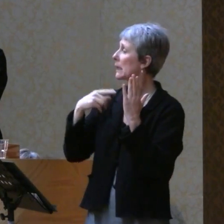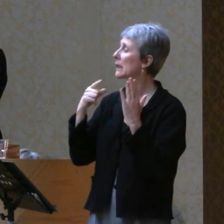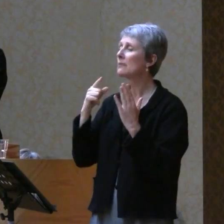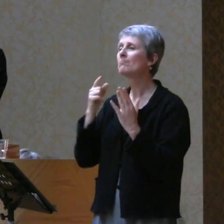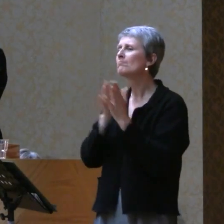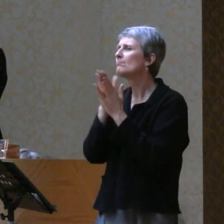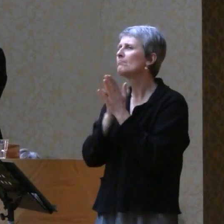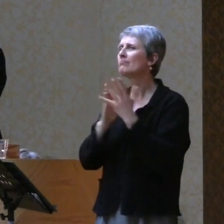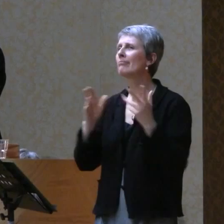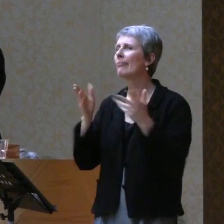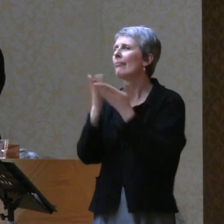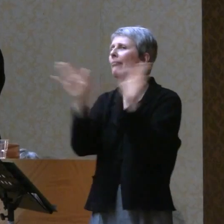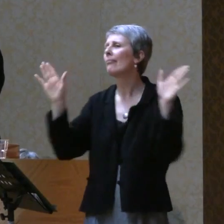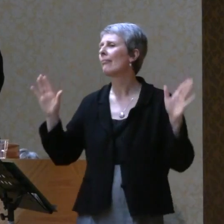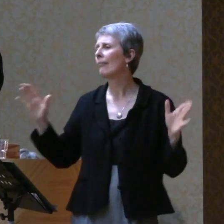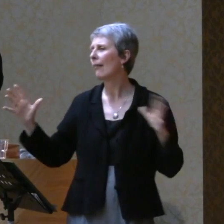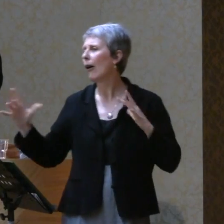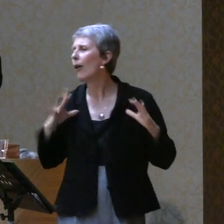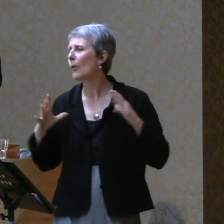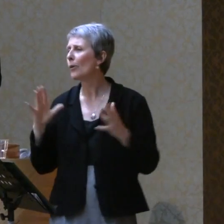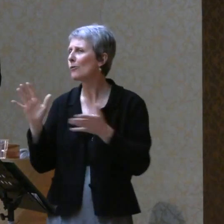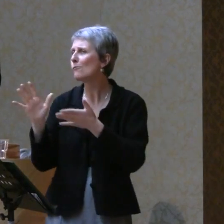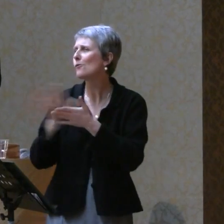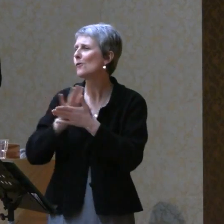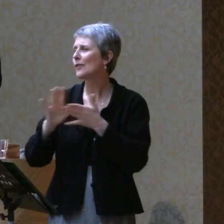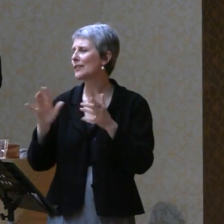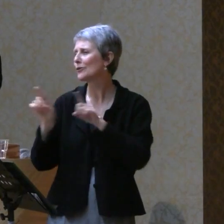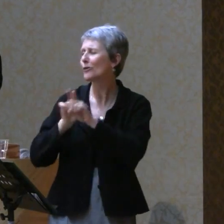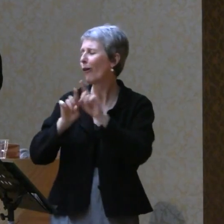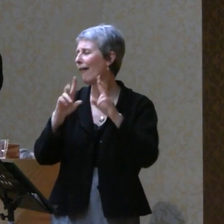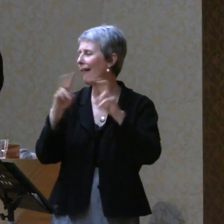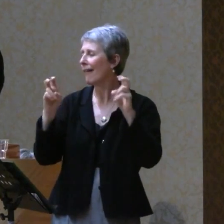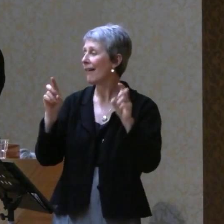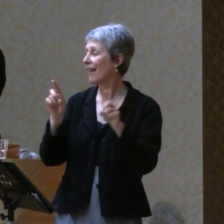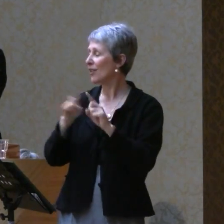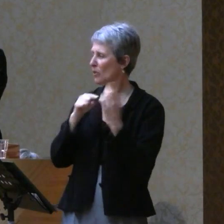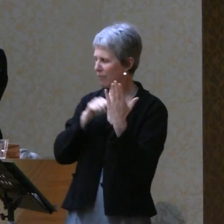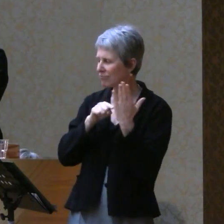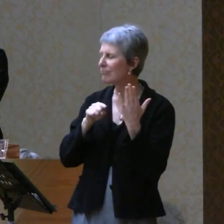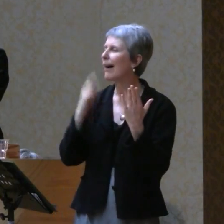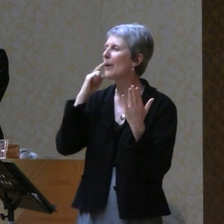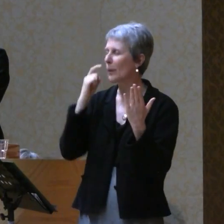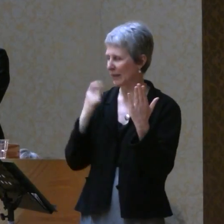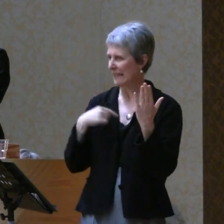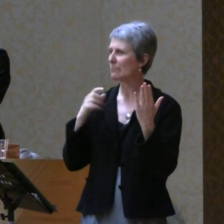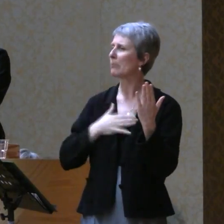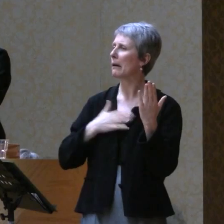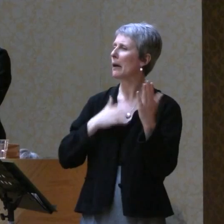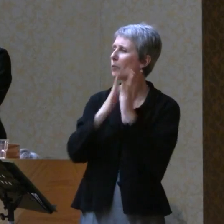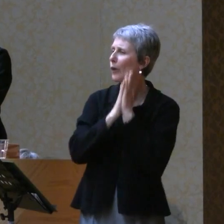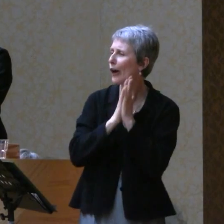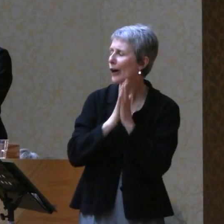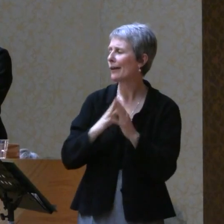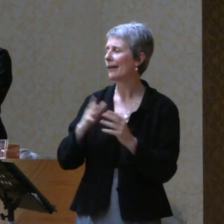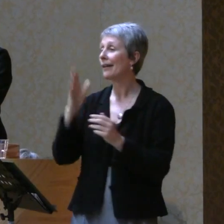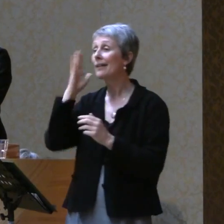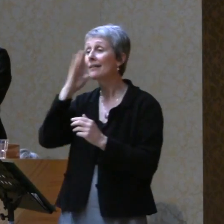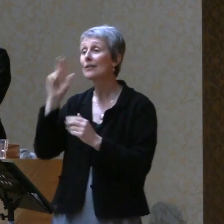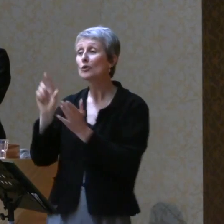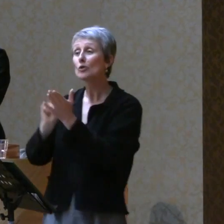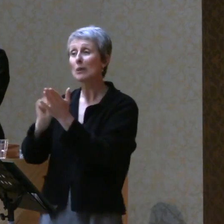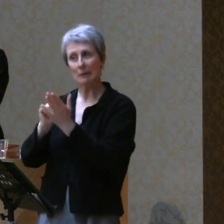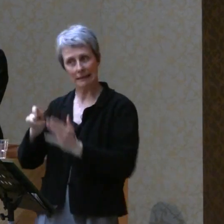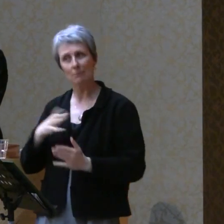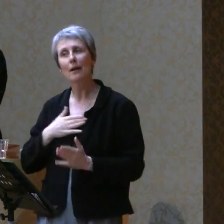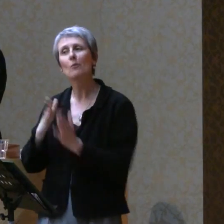culture. And that I also pray down the magazine like I pray down the newspaper. And I pray down the congregations